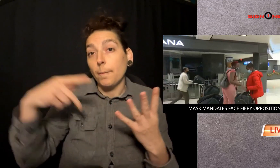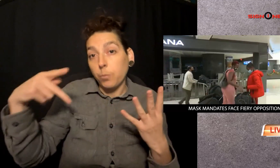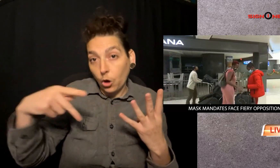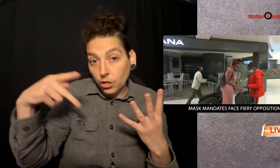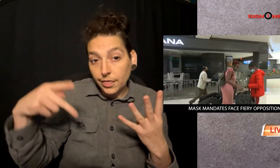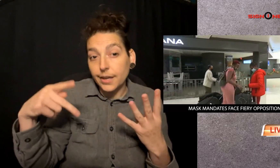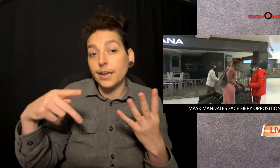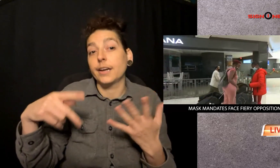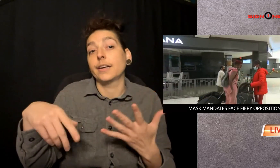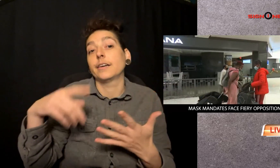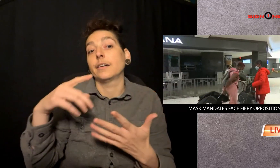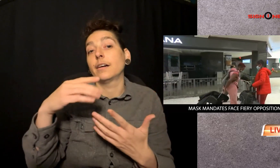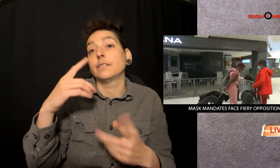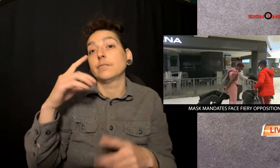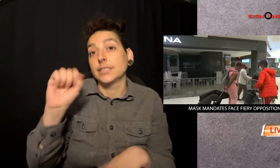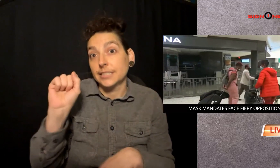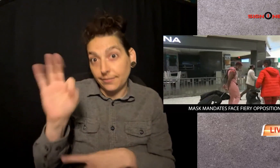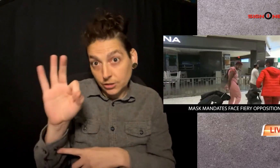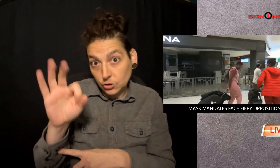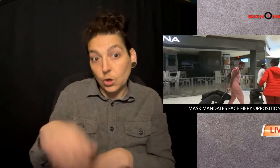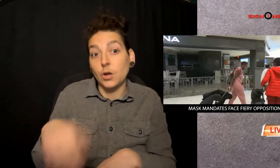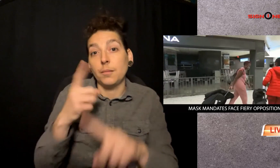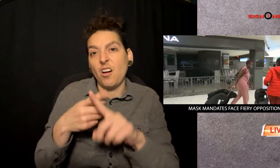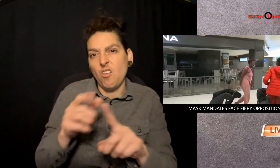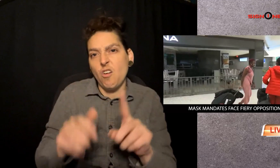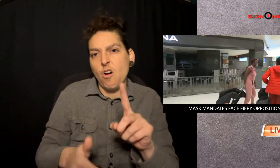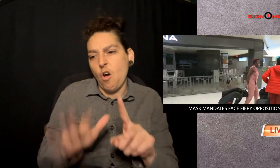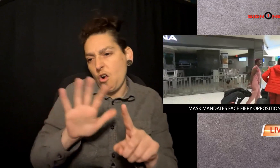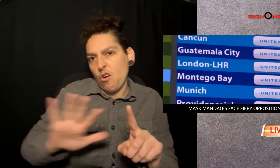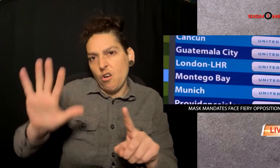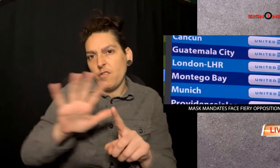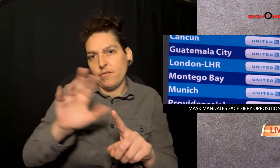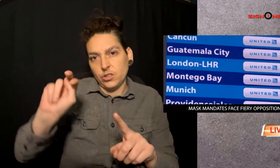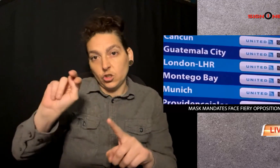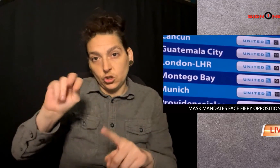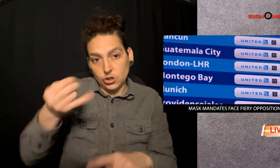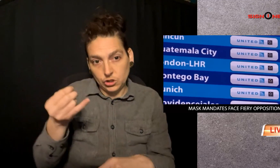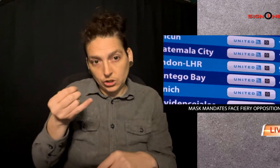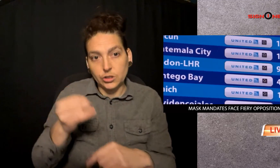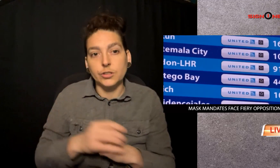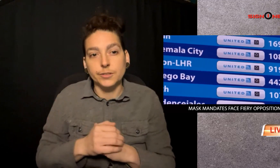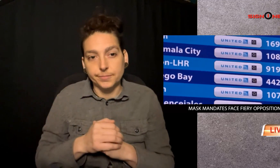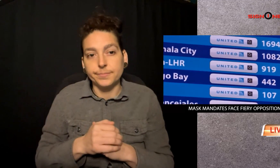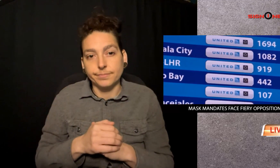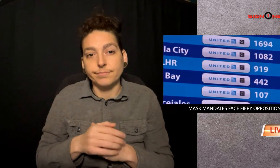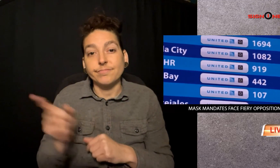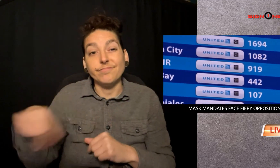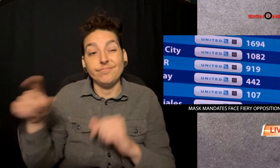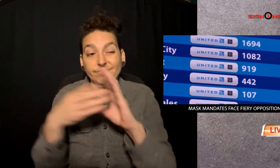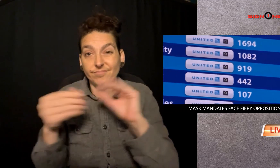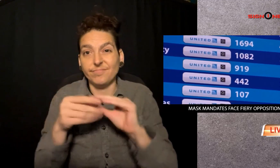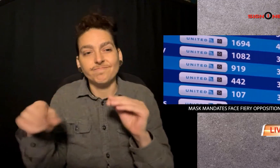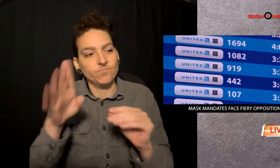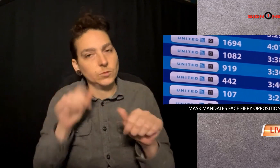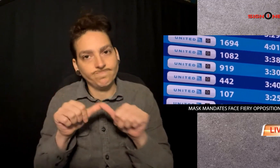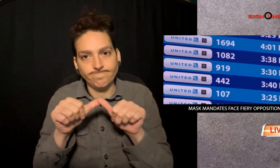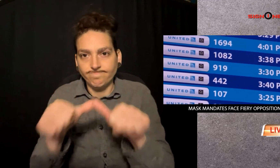systems in the cities of Chicago, New York City, Seattle, Portland, San Francisco, and all of New Jersey say they will continue